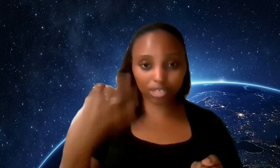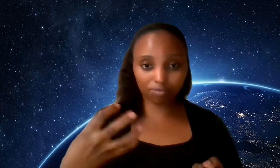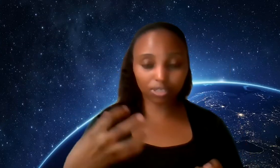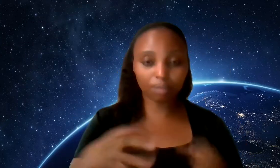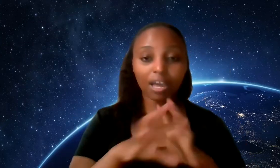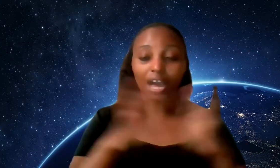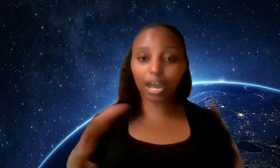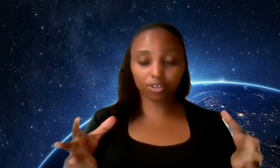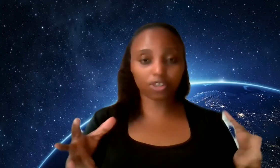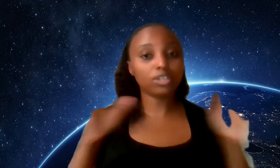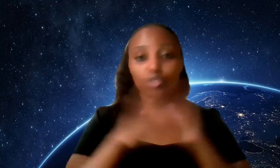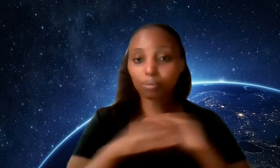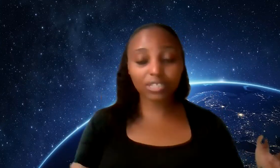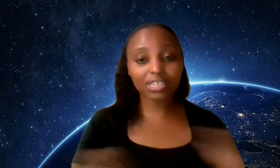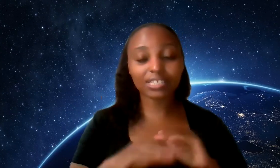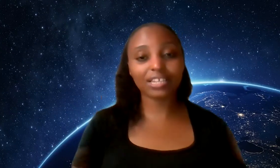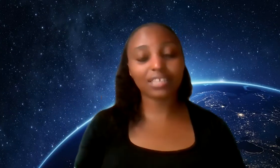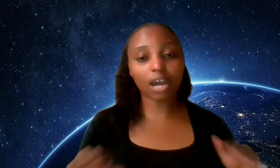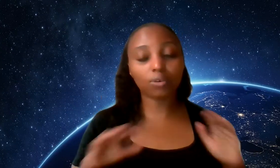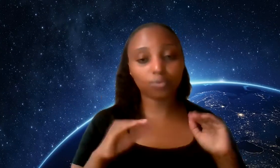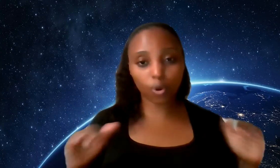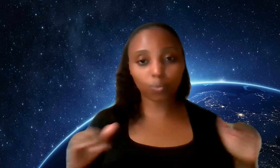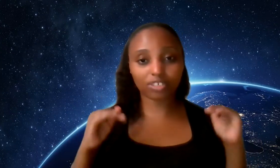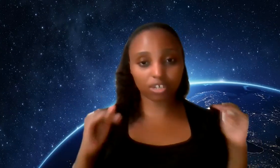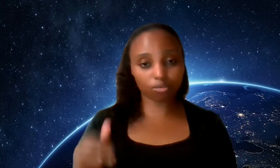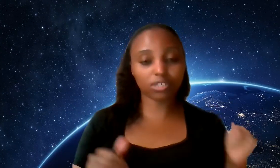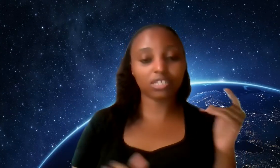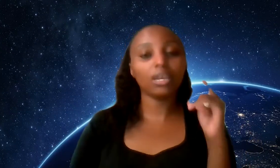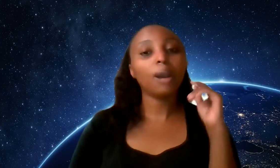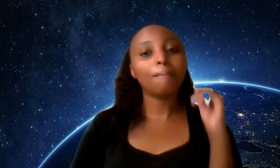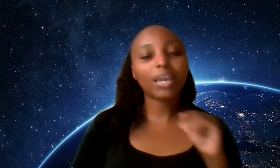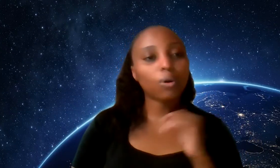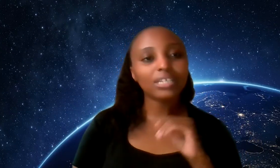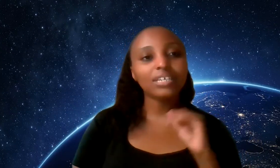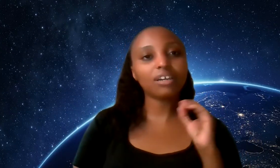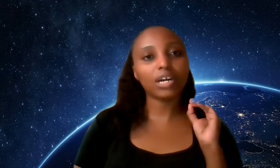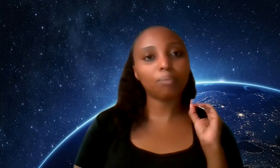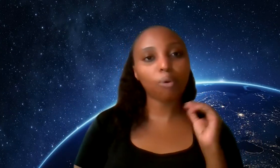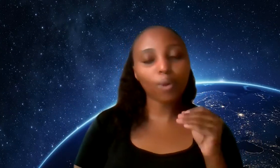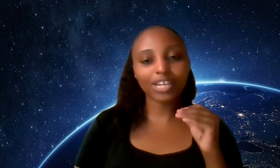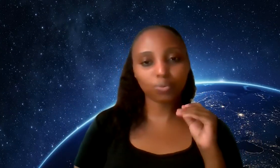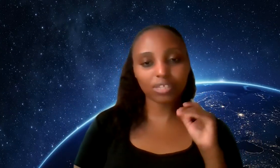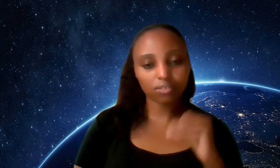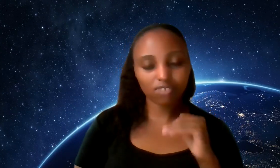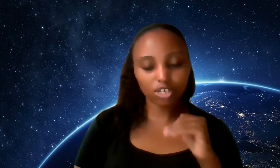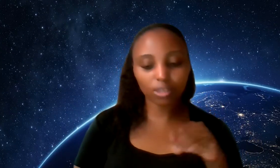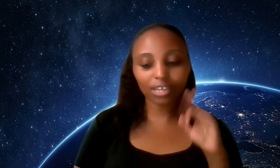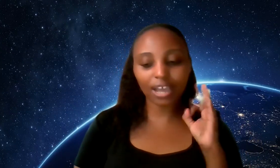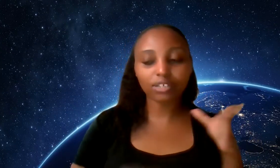you give to them out here so i'm not saying there's anything wrong with generosity my only point with this video and the kind